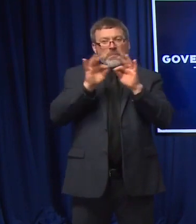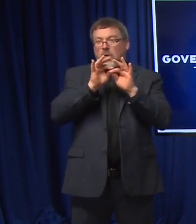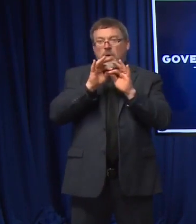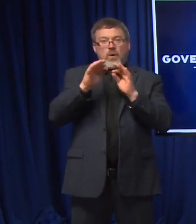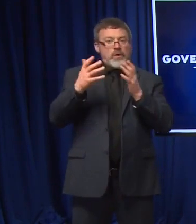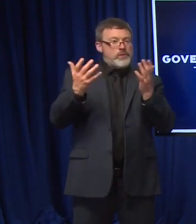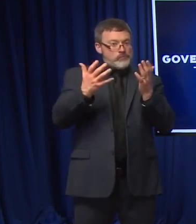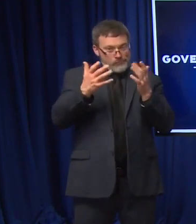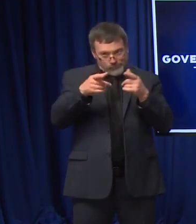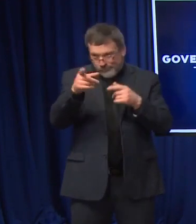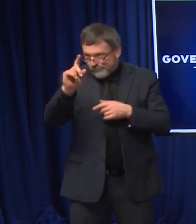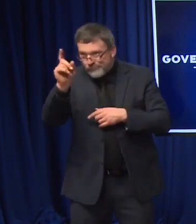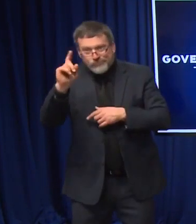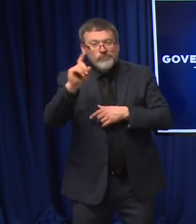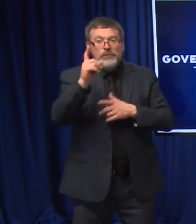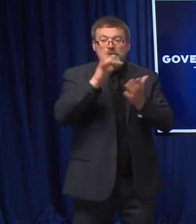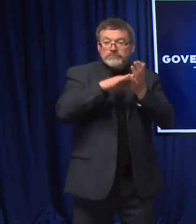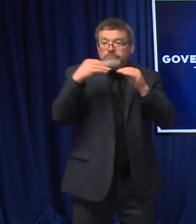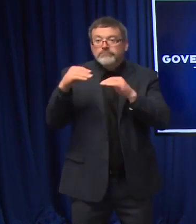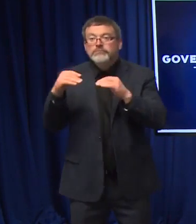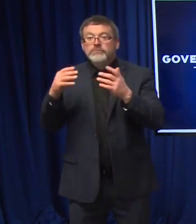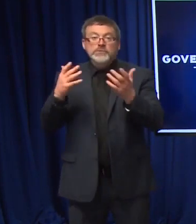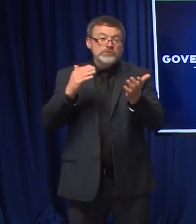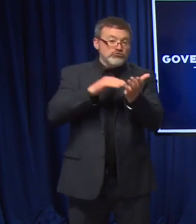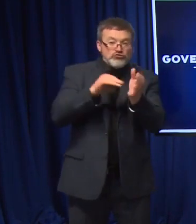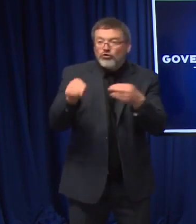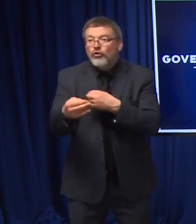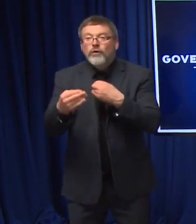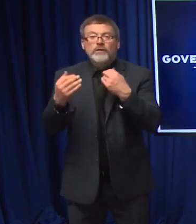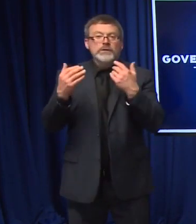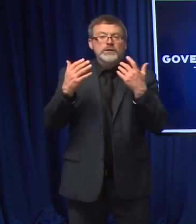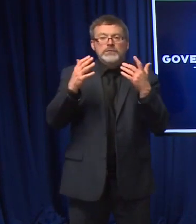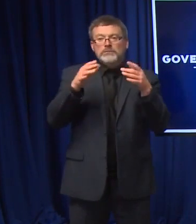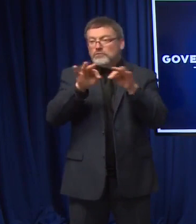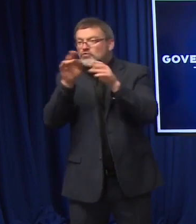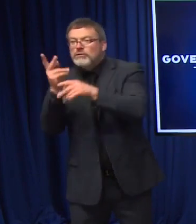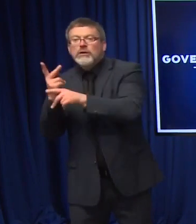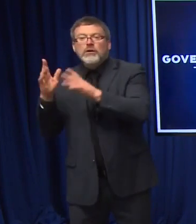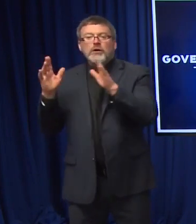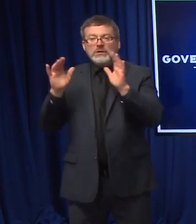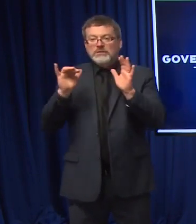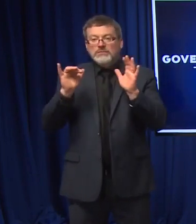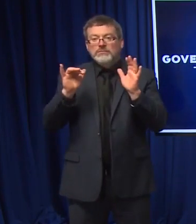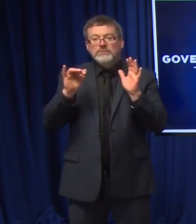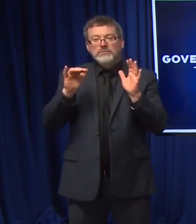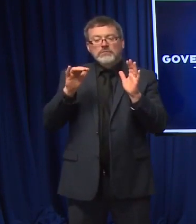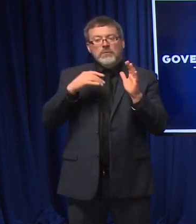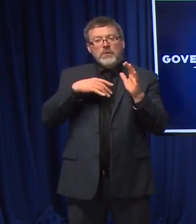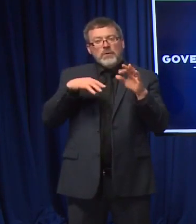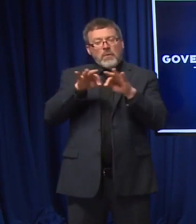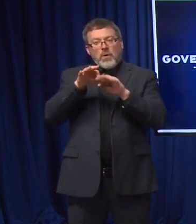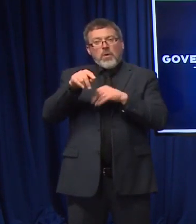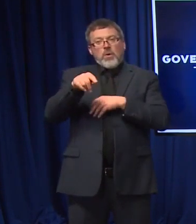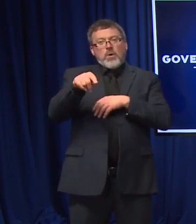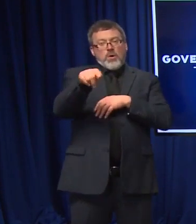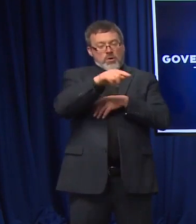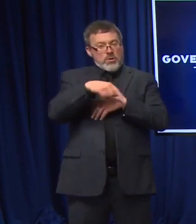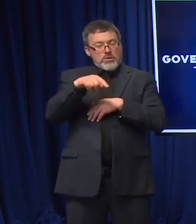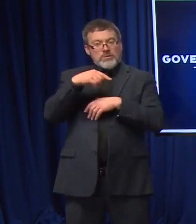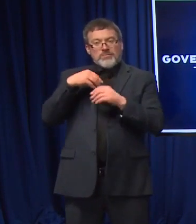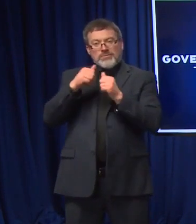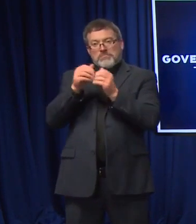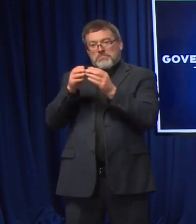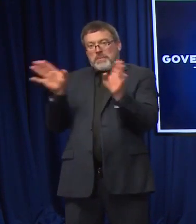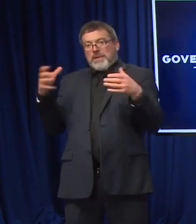But we're certainly working with our regional public health networks to make COVID-19 vaccines available to five to 11-year-olds through a number of